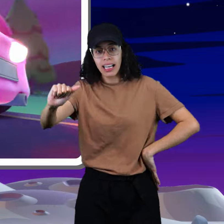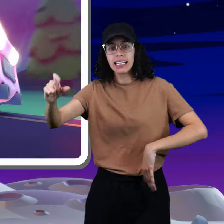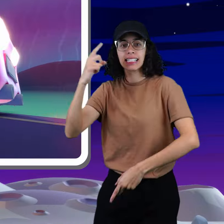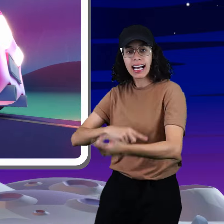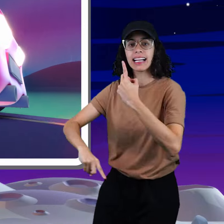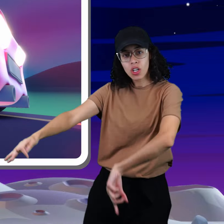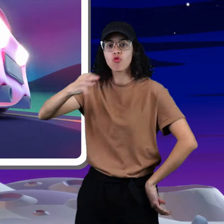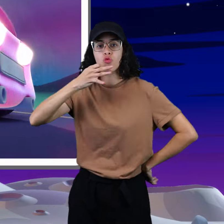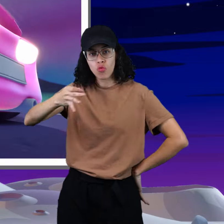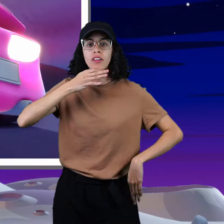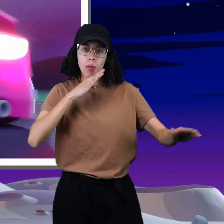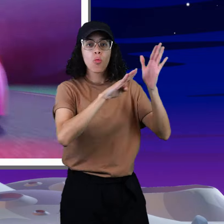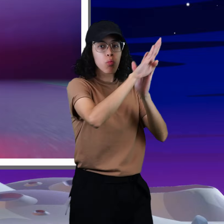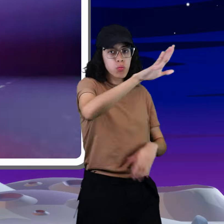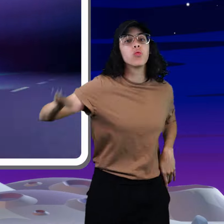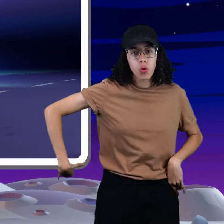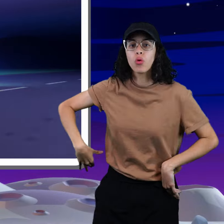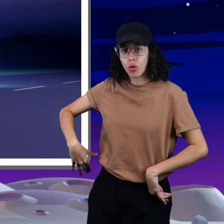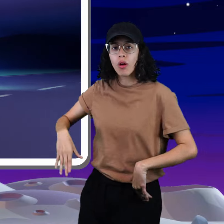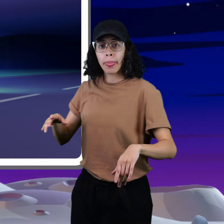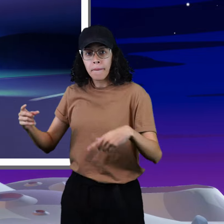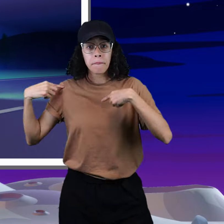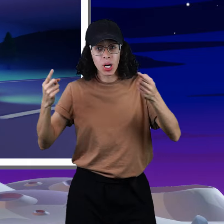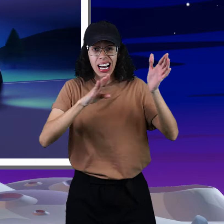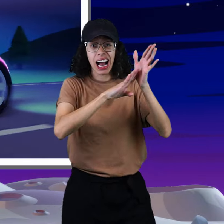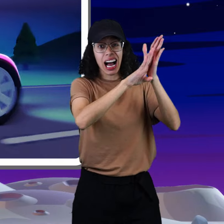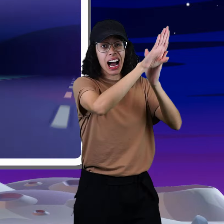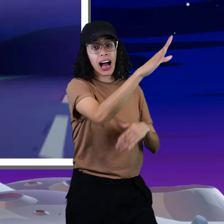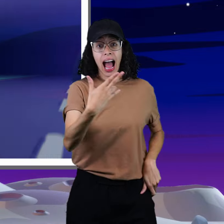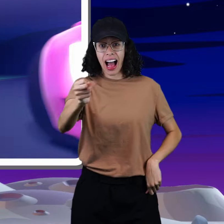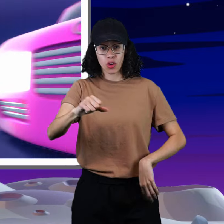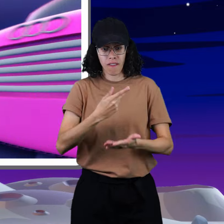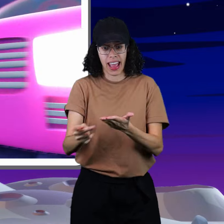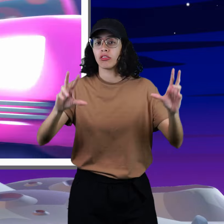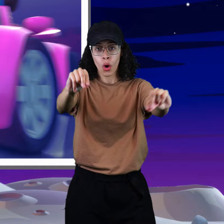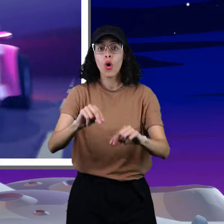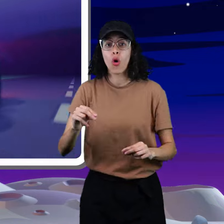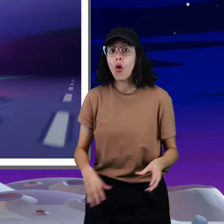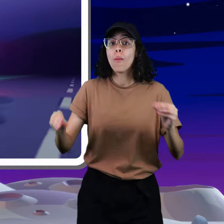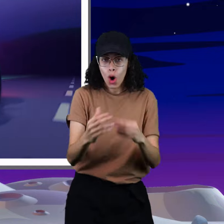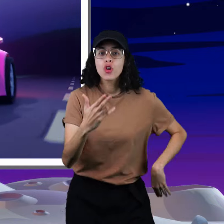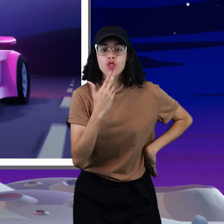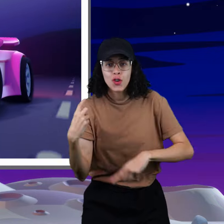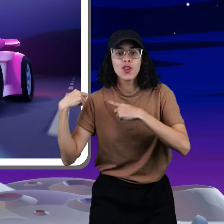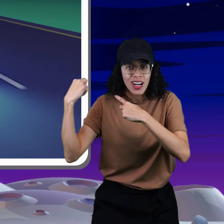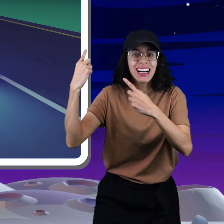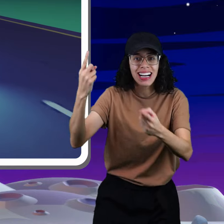I'm just a late bloomer I didn't think in high school, I'm still out here getting cuter All these social networks and computers Got these moonies